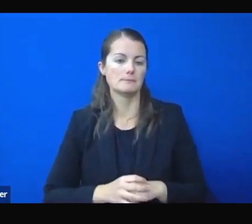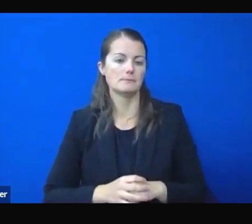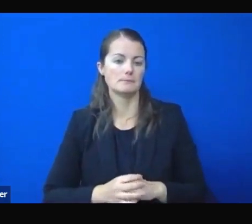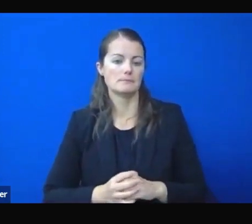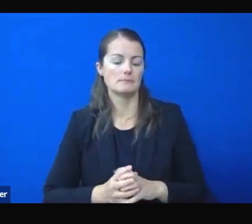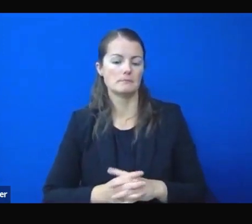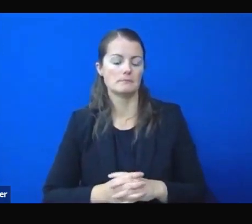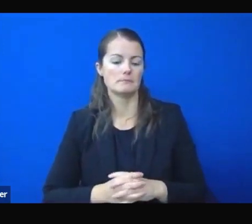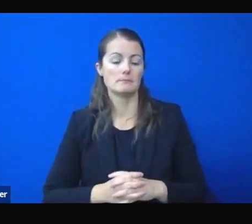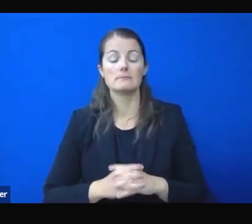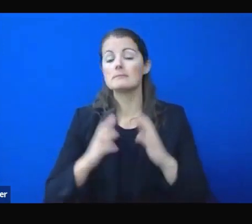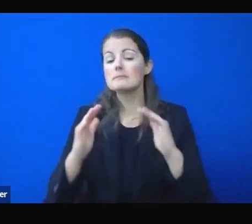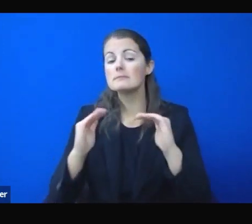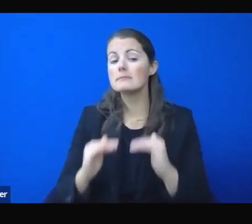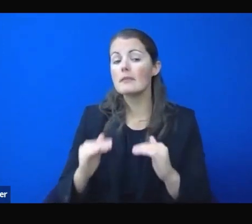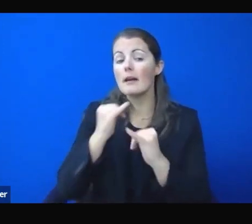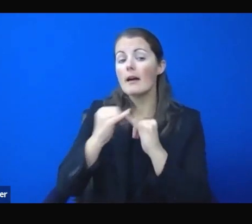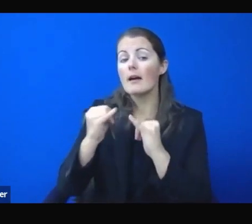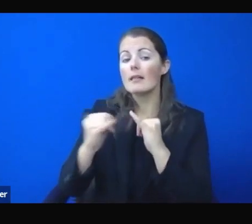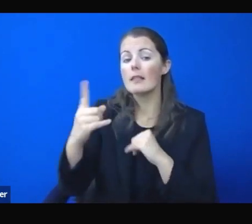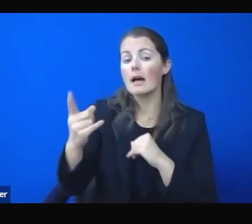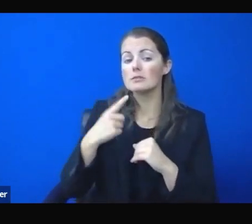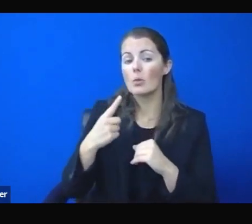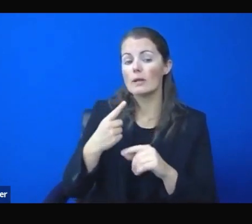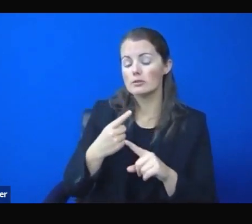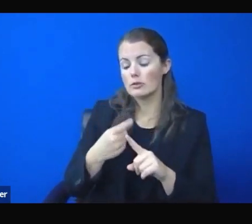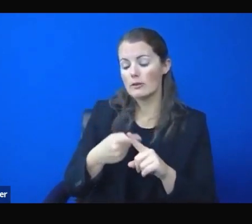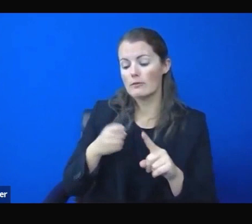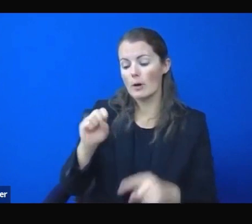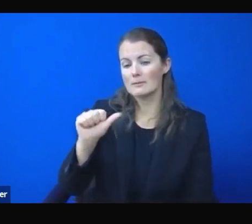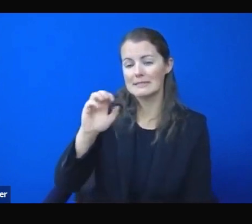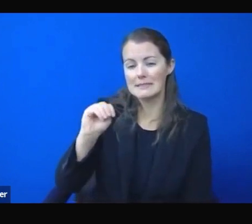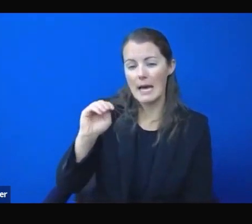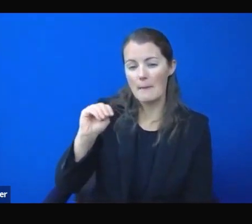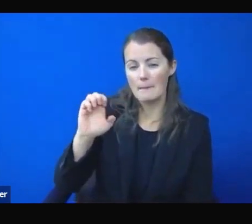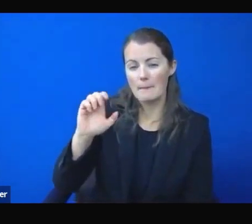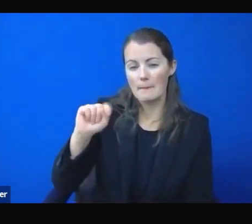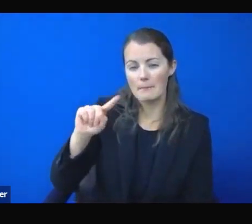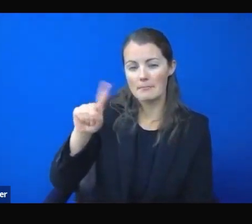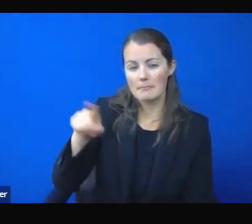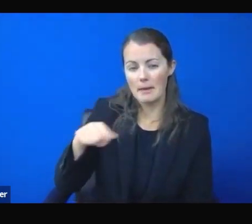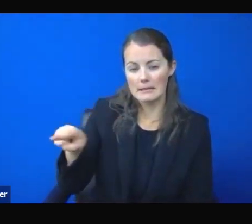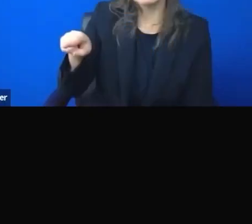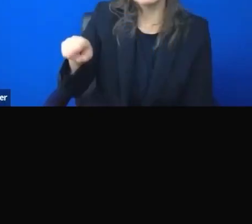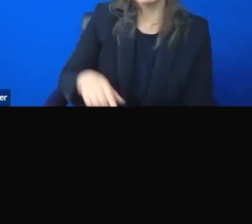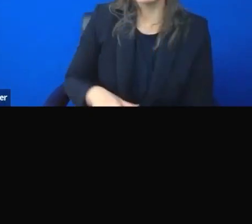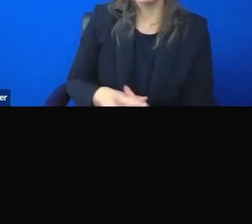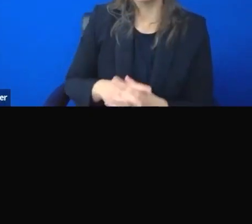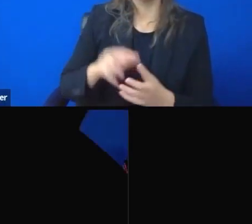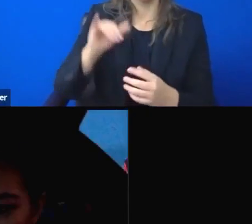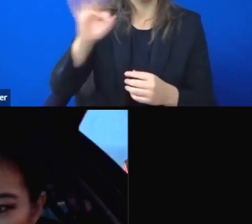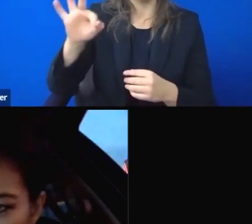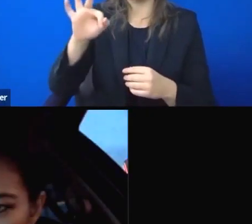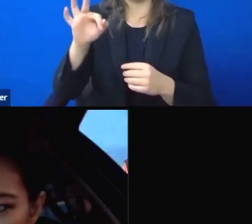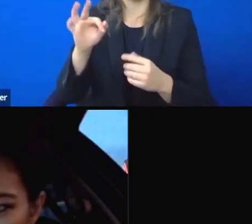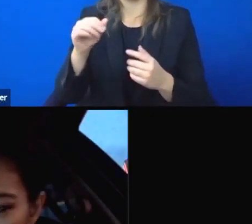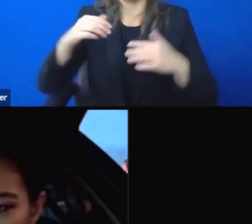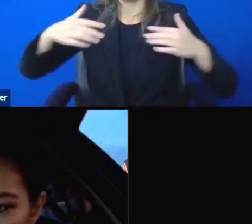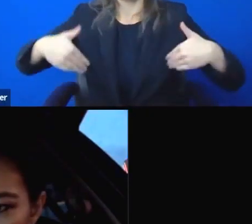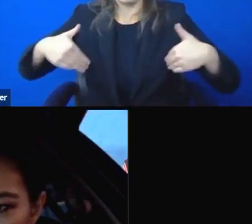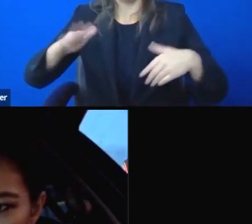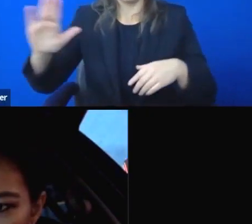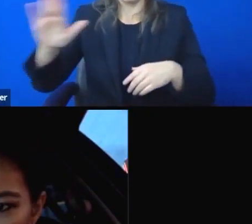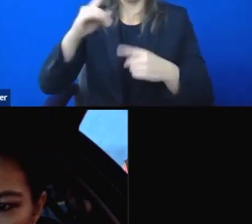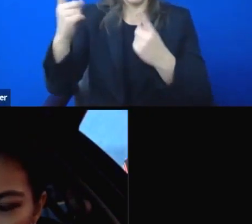Thank you, Governor. Thank you. We'll do the last question from Sam Metz. If we weren't able to grab your question today, please feel free to send me an email or a text after this.